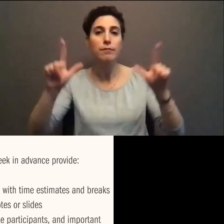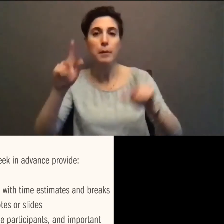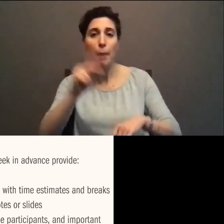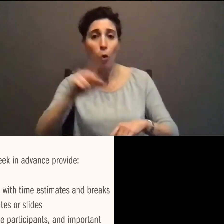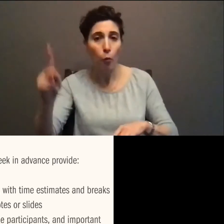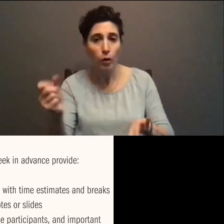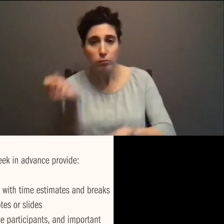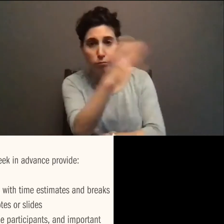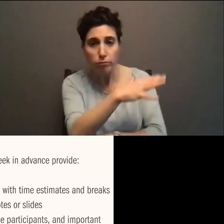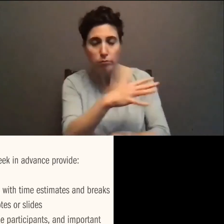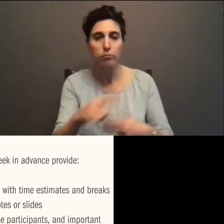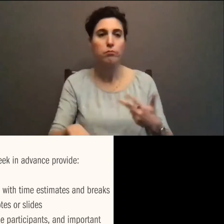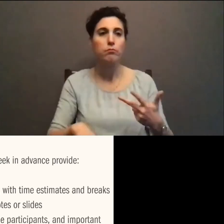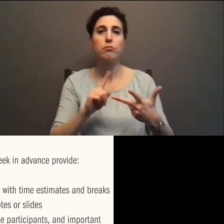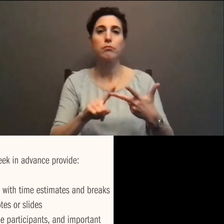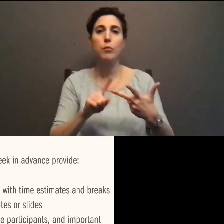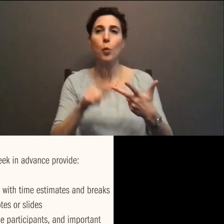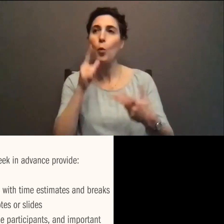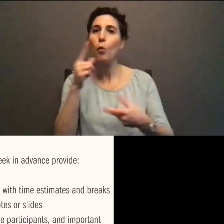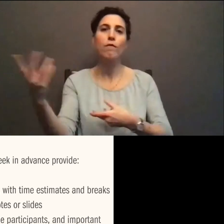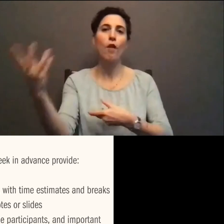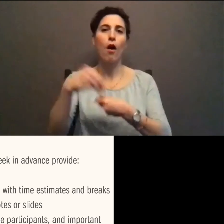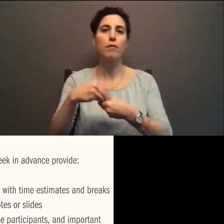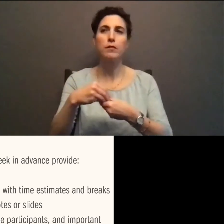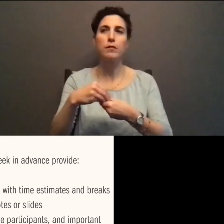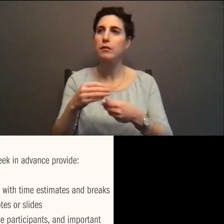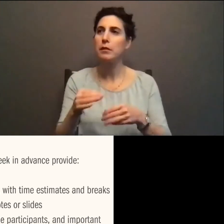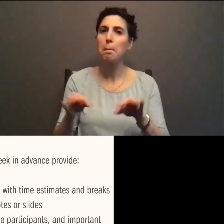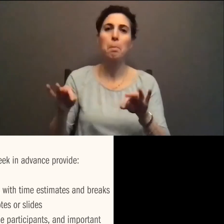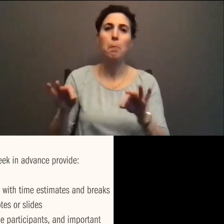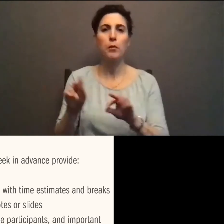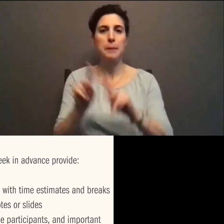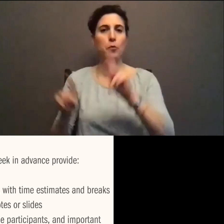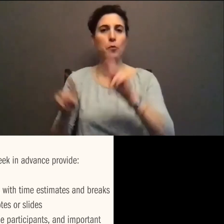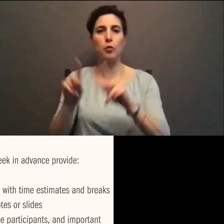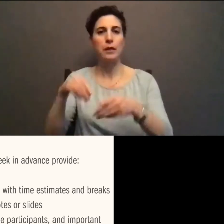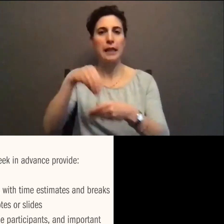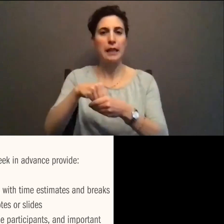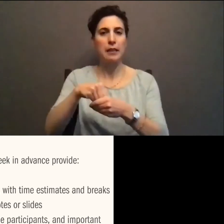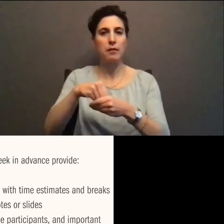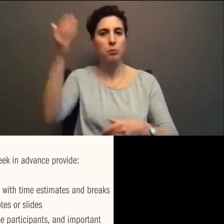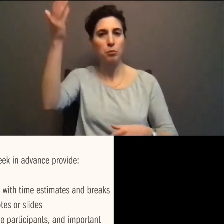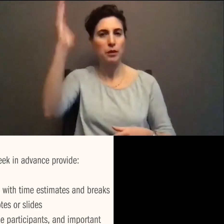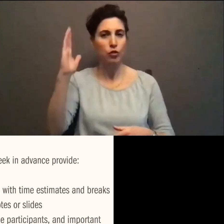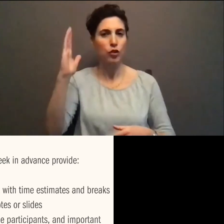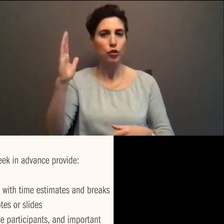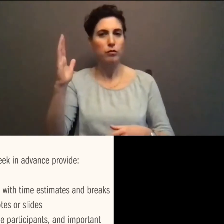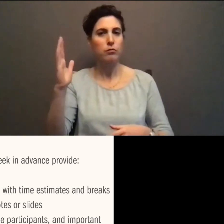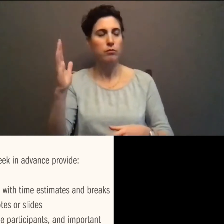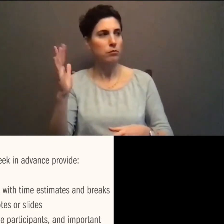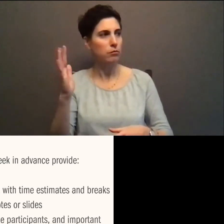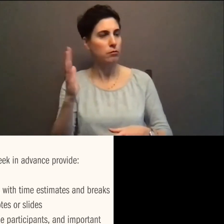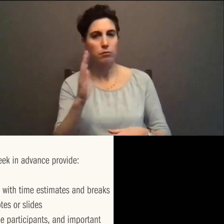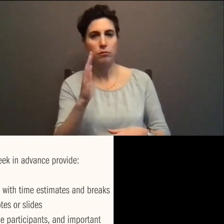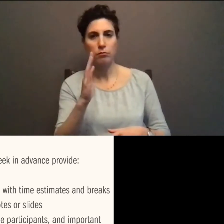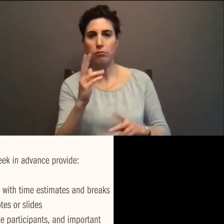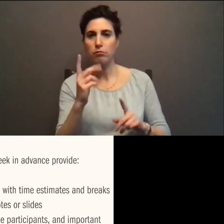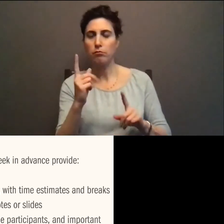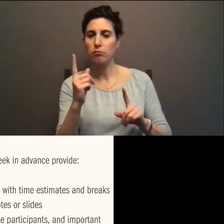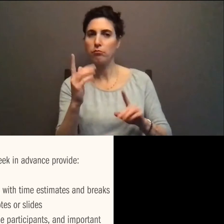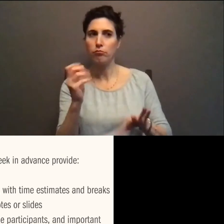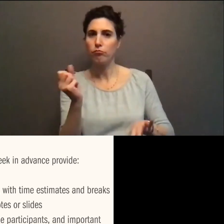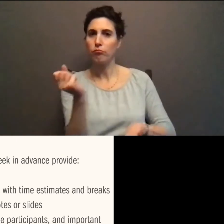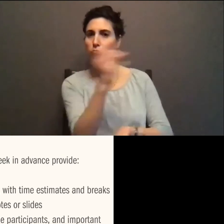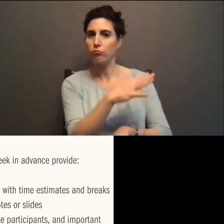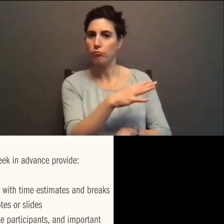Names of the participants and any important names in the presentation. I think briefly, we did have a moment where we could see some of our prep